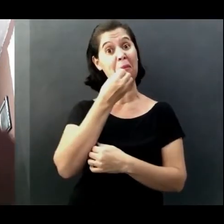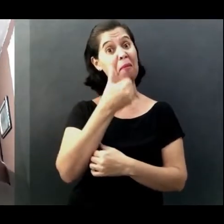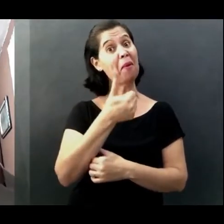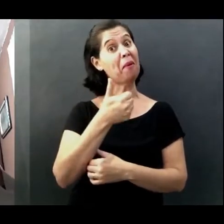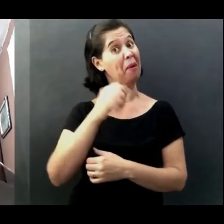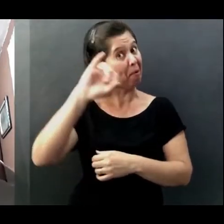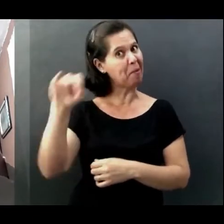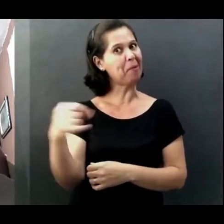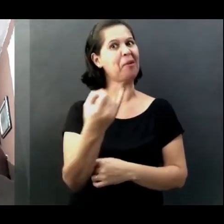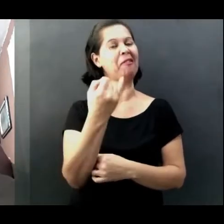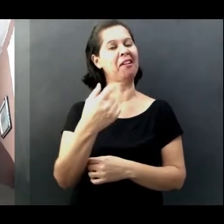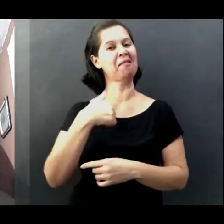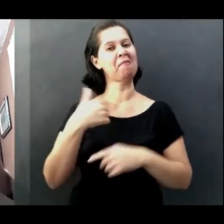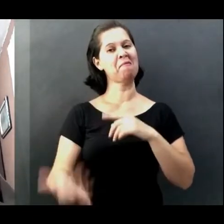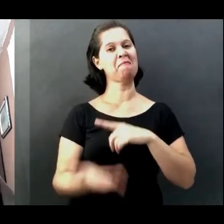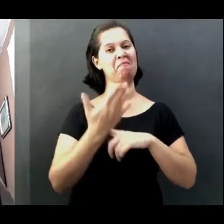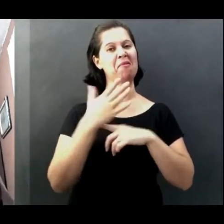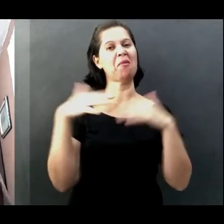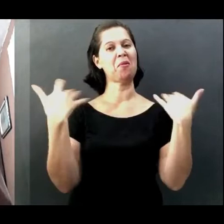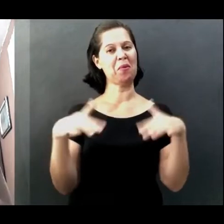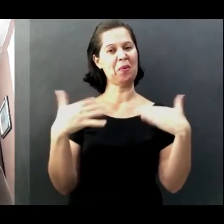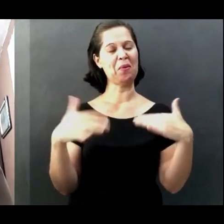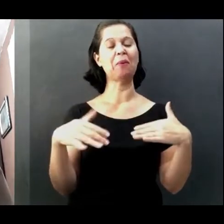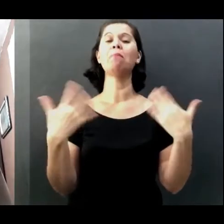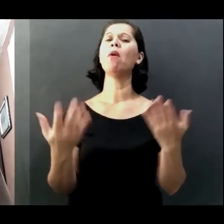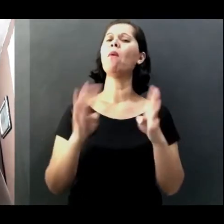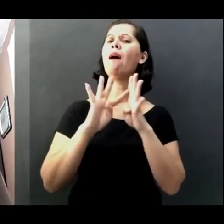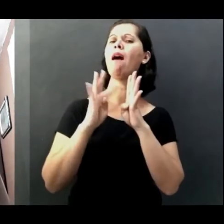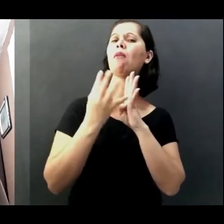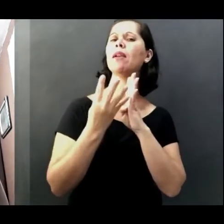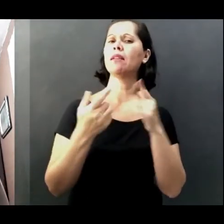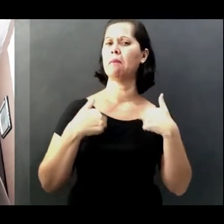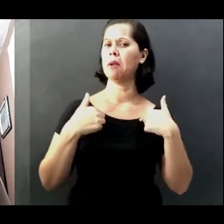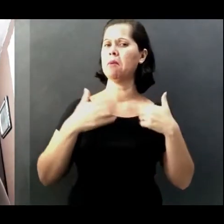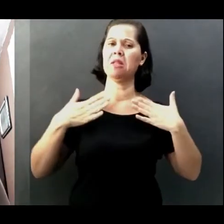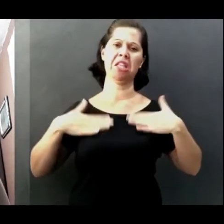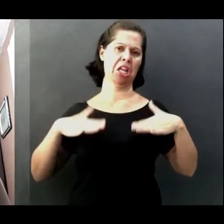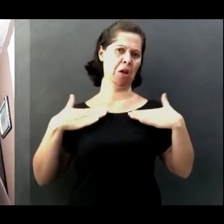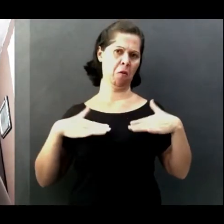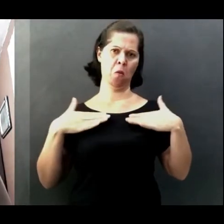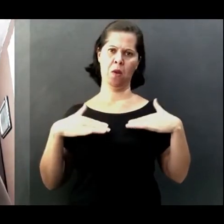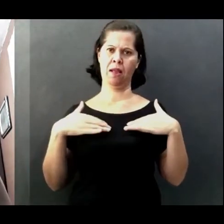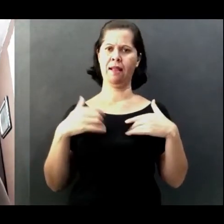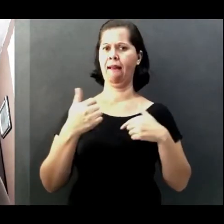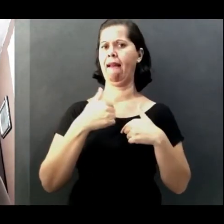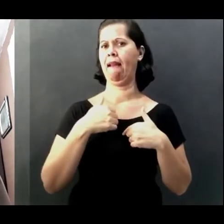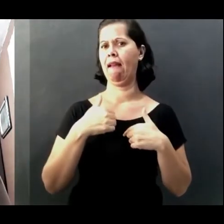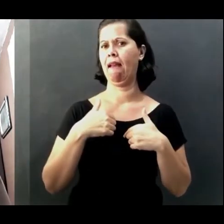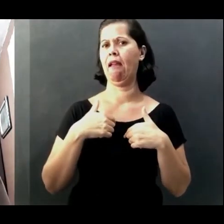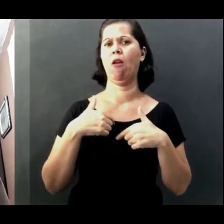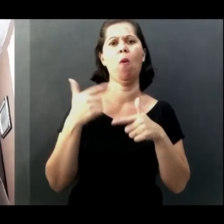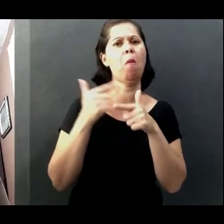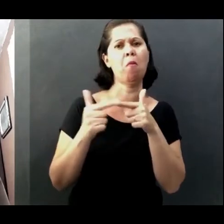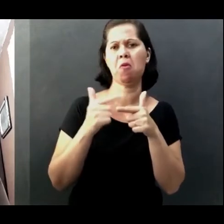Well, for me, this quarantine has been quiet. I haven't been through any kind of trouble. I had to go to the